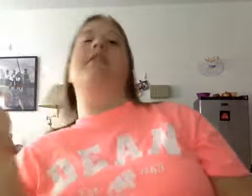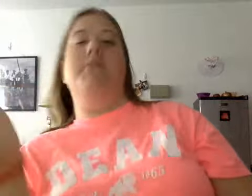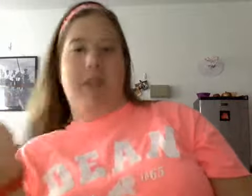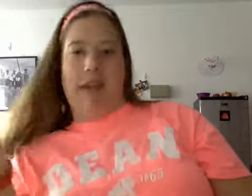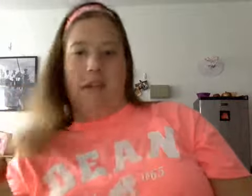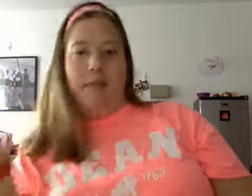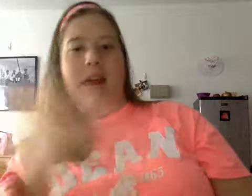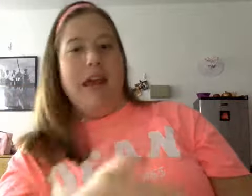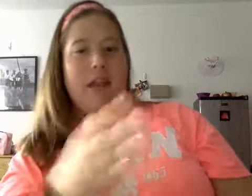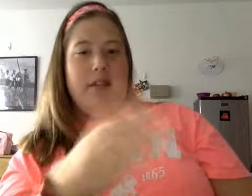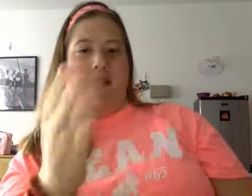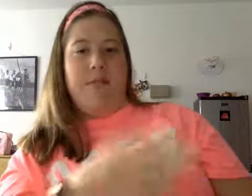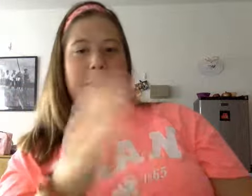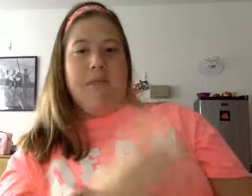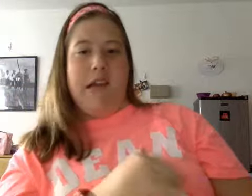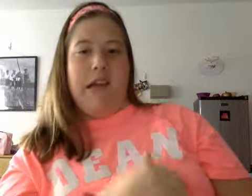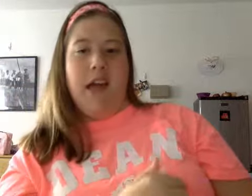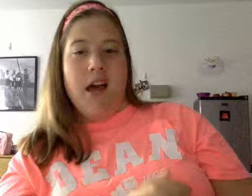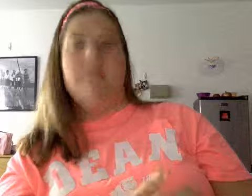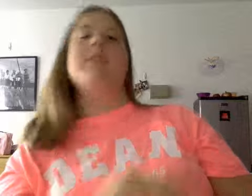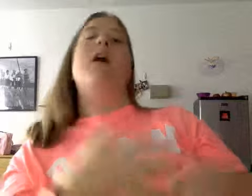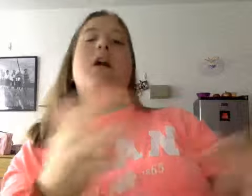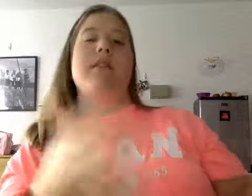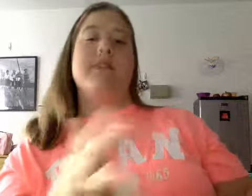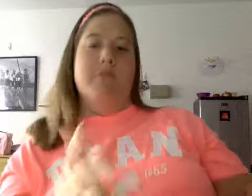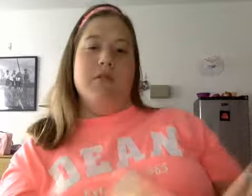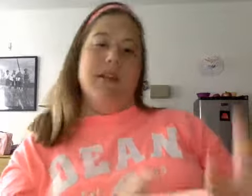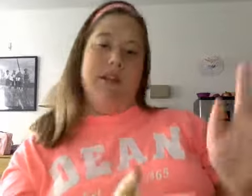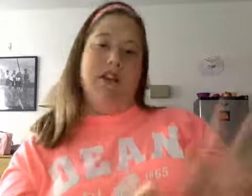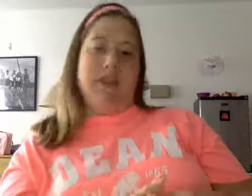communities in the big community but we all support each other